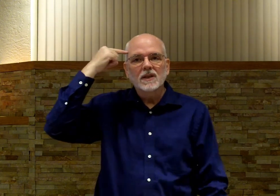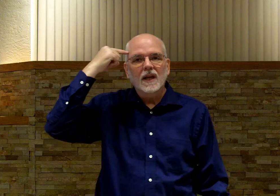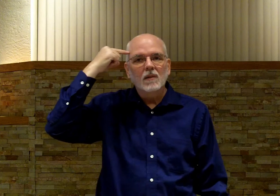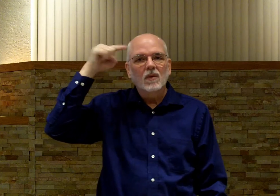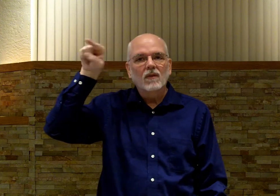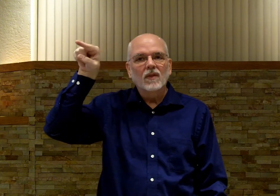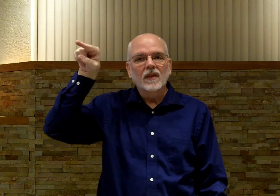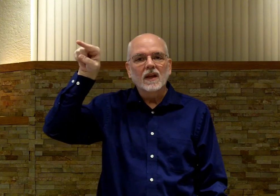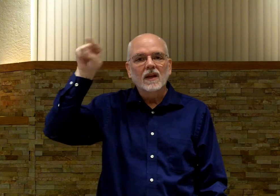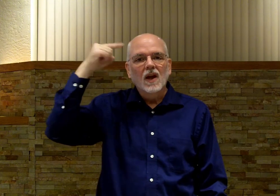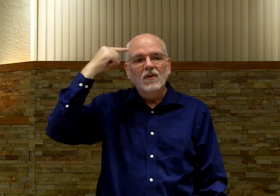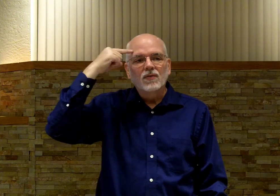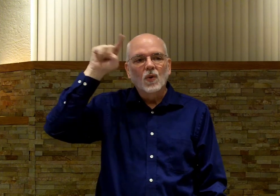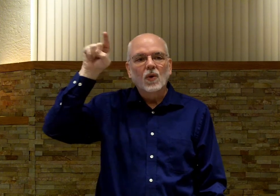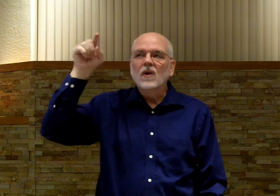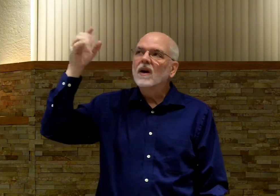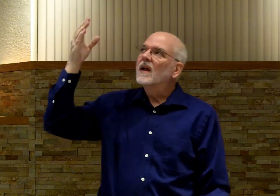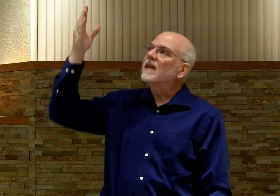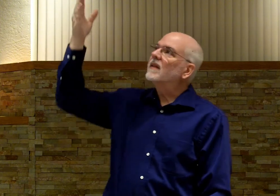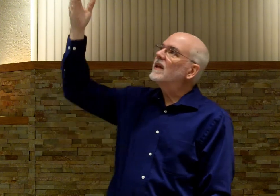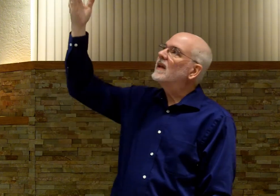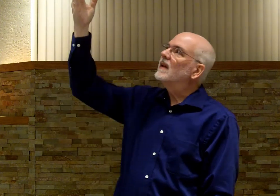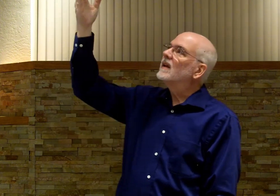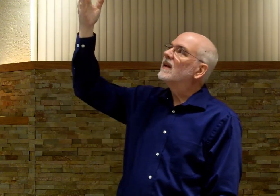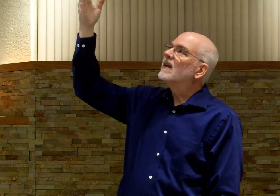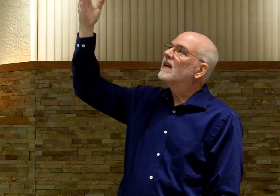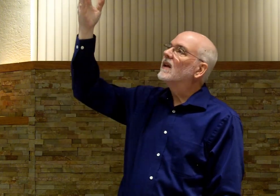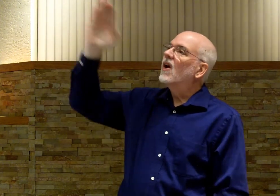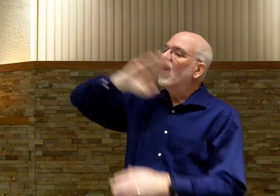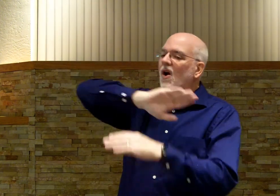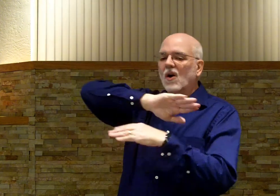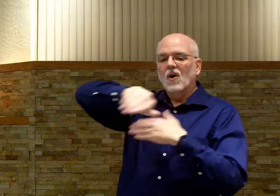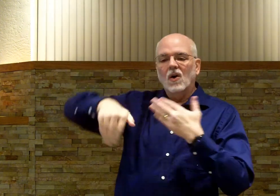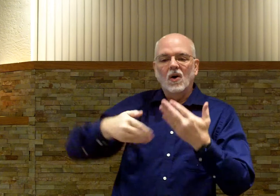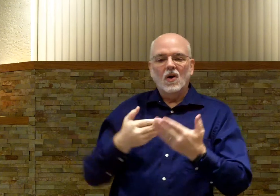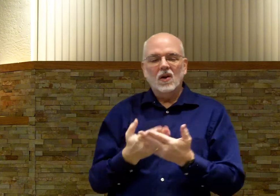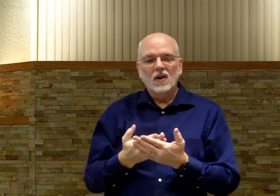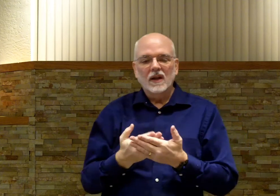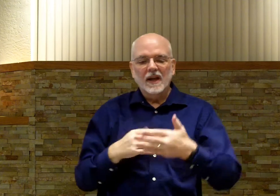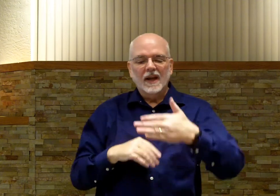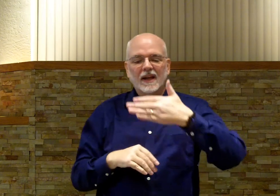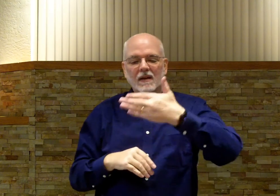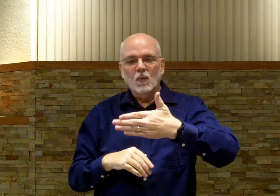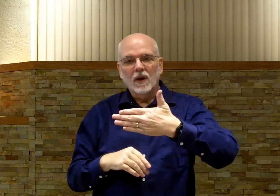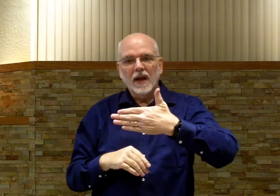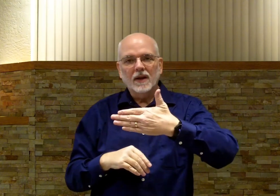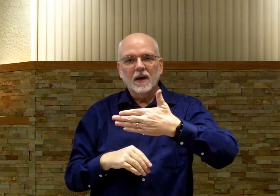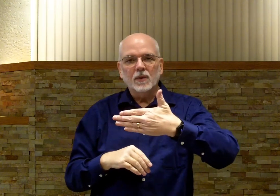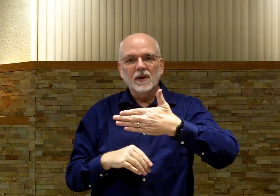the same. For thee, for all. One hand up with the